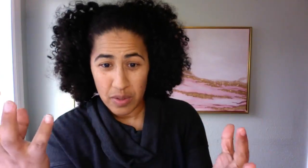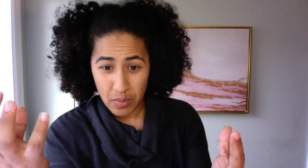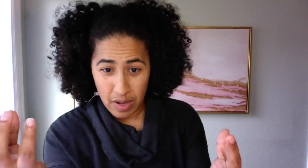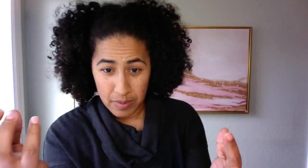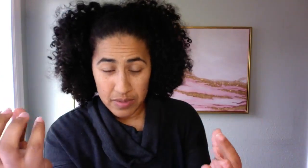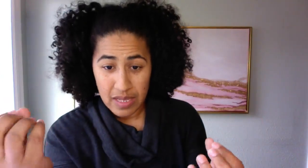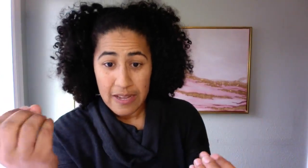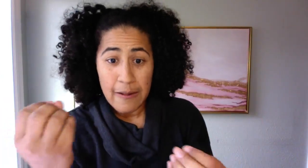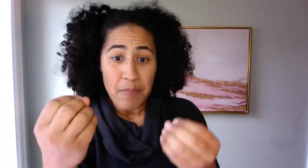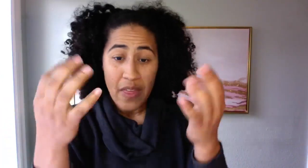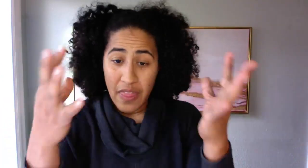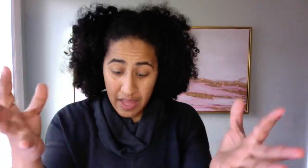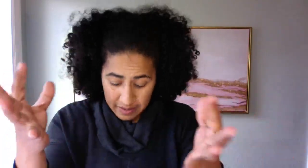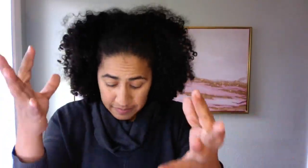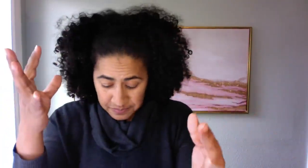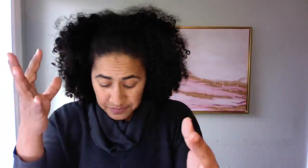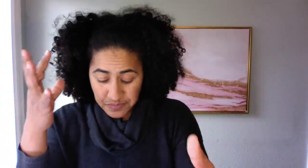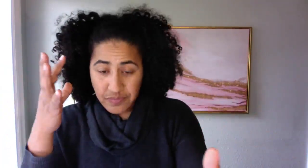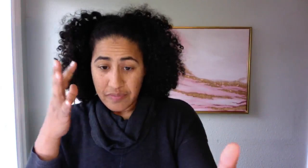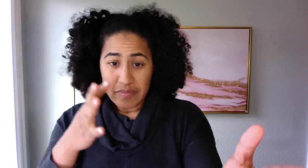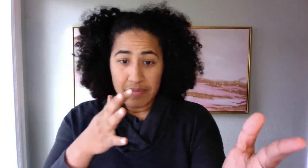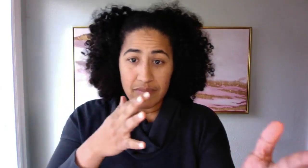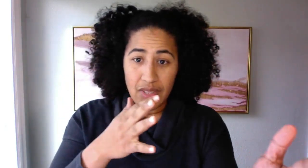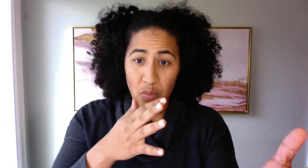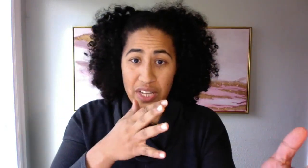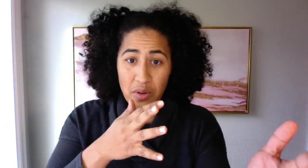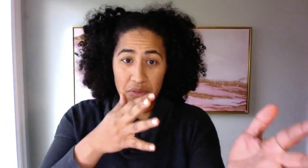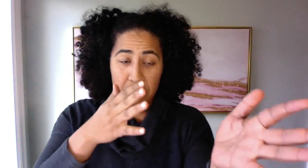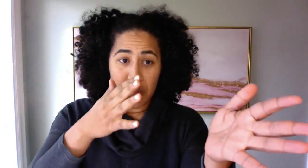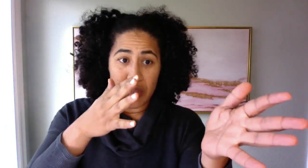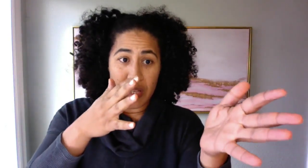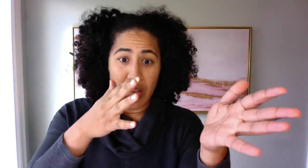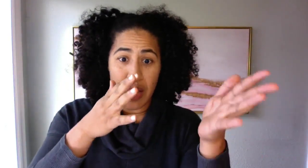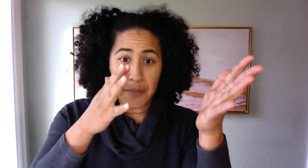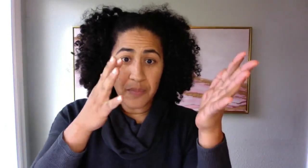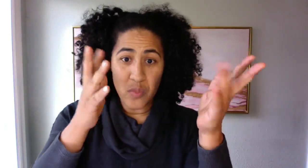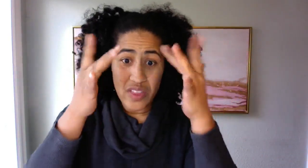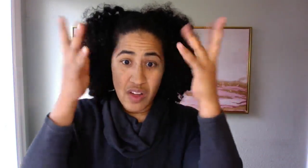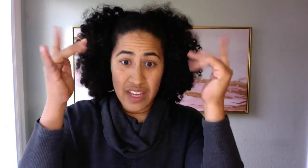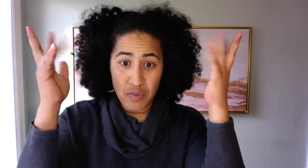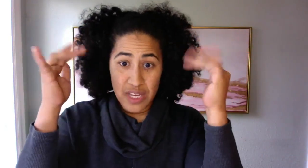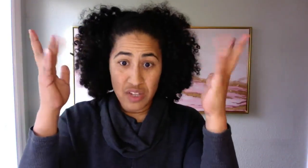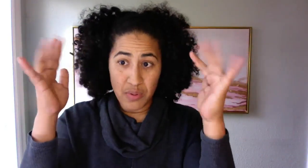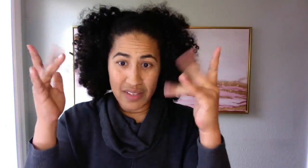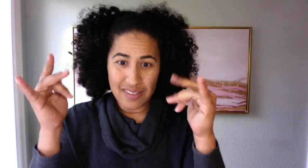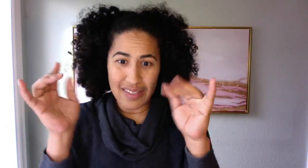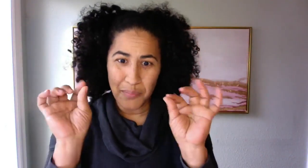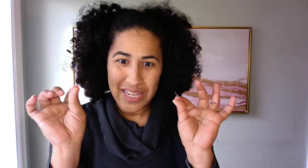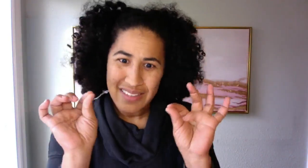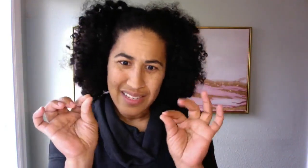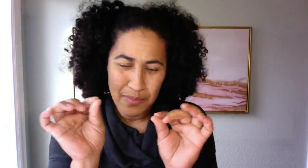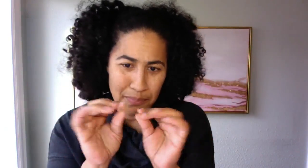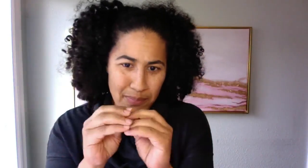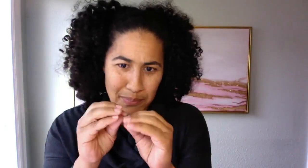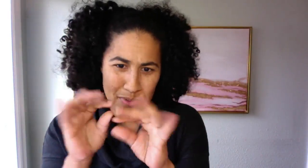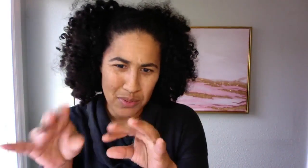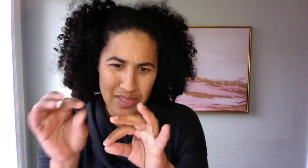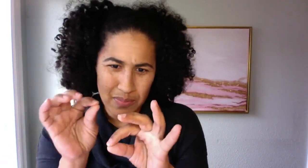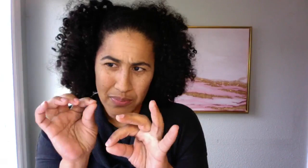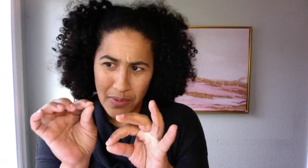problems. Then we go through, um, with all the information processing brains, like to do this part